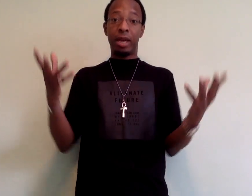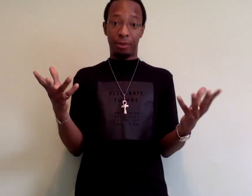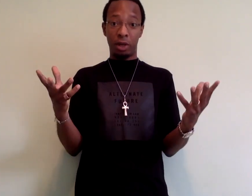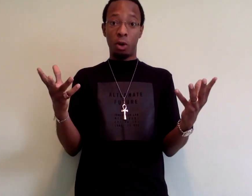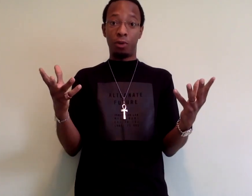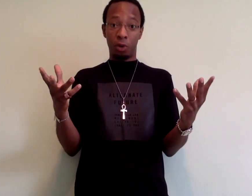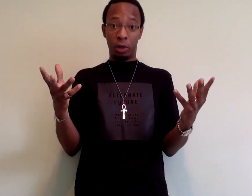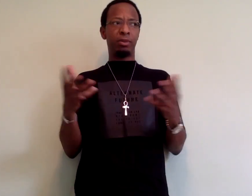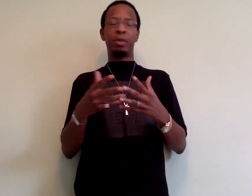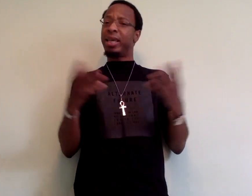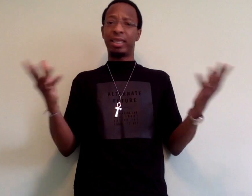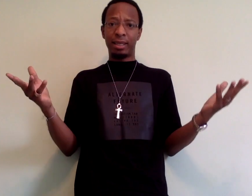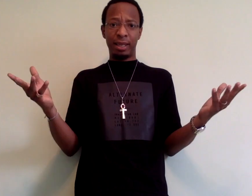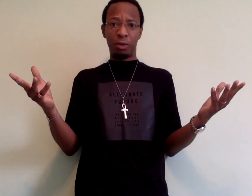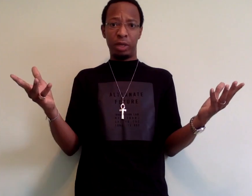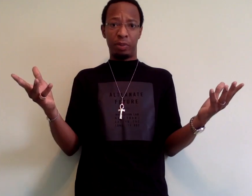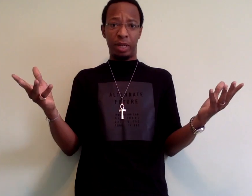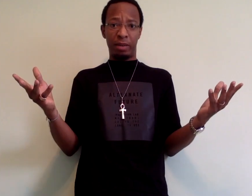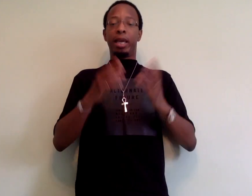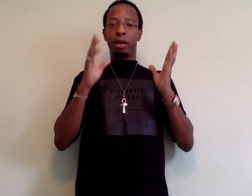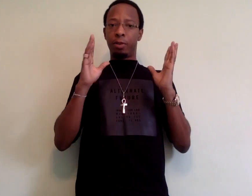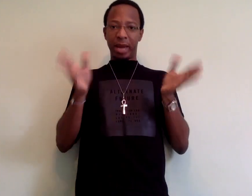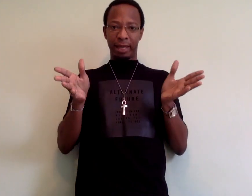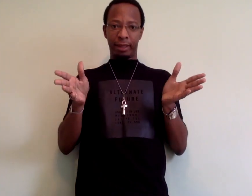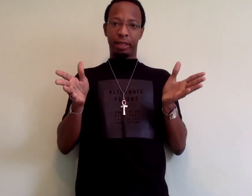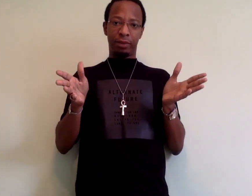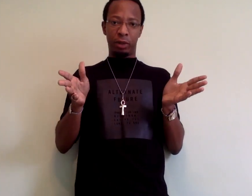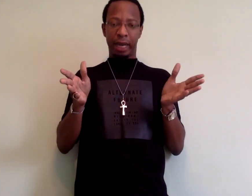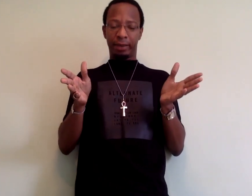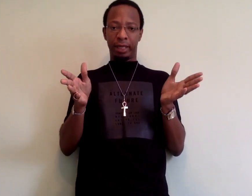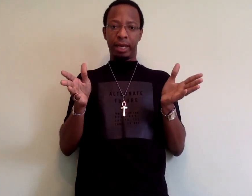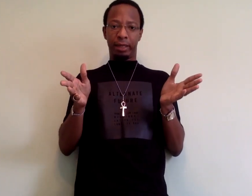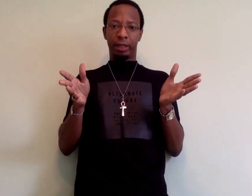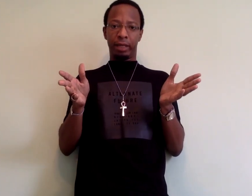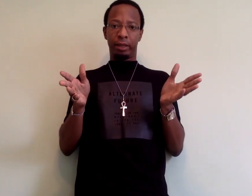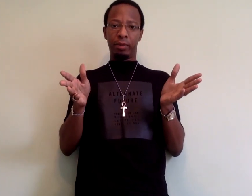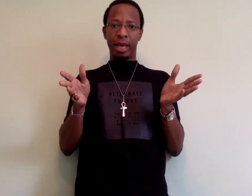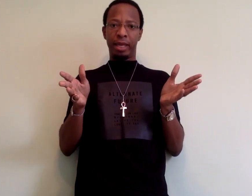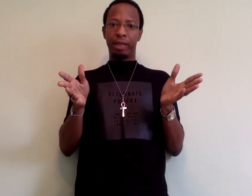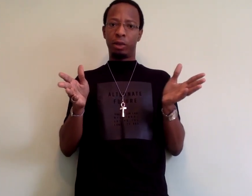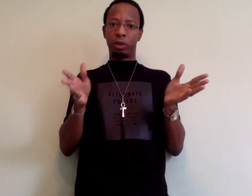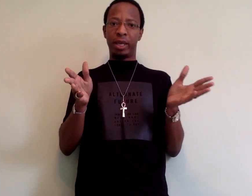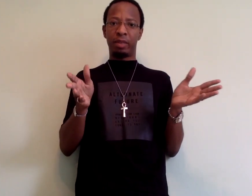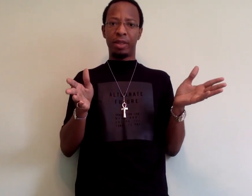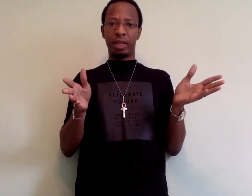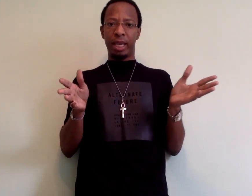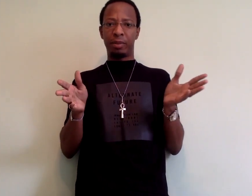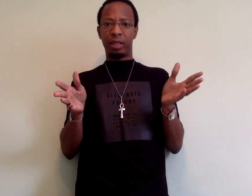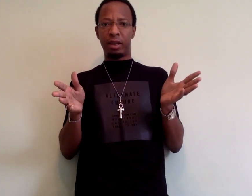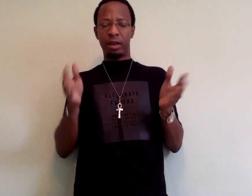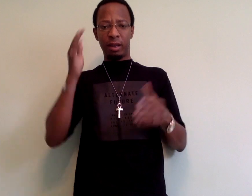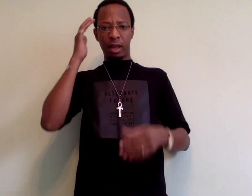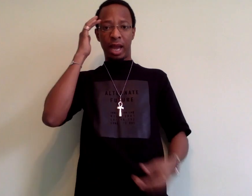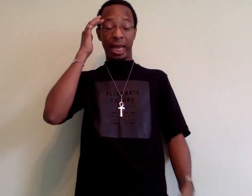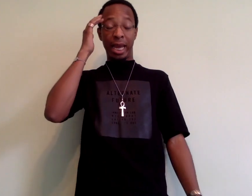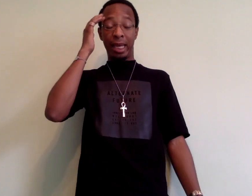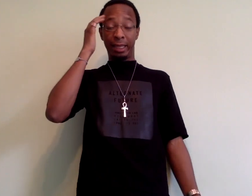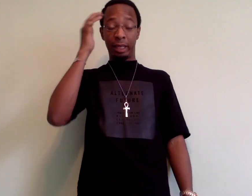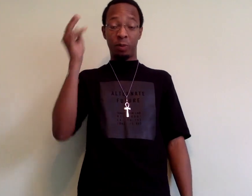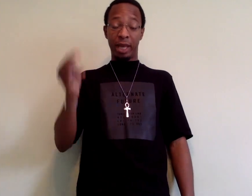Africa overall. It makes sense that it wouldn't be. In other past interviews that I've seen Dr. Johnson make, he's also made some other claims that are, again, highly suspect